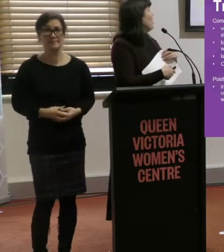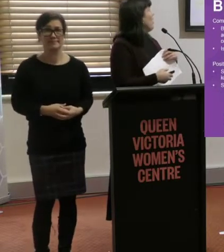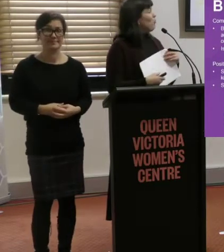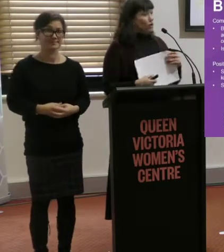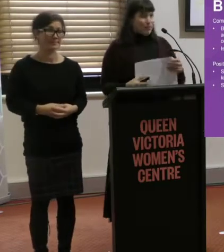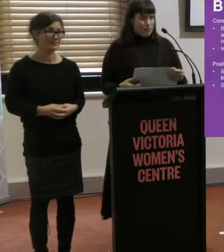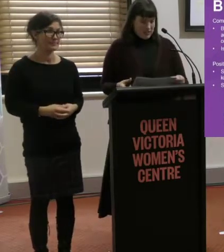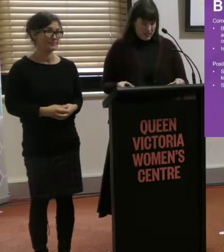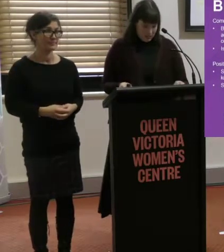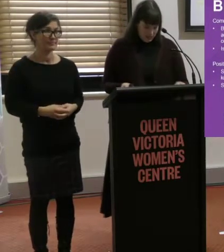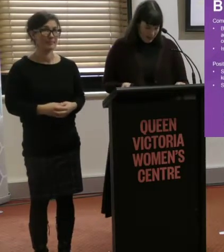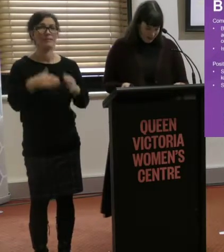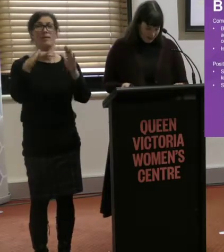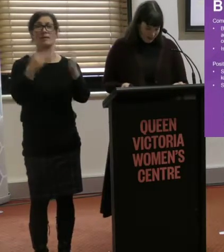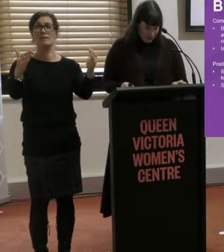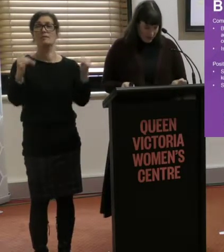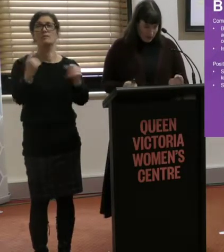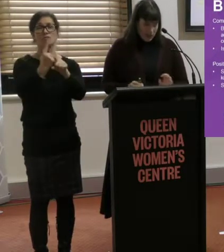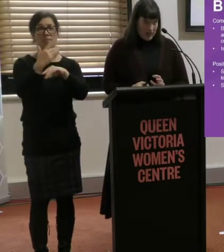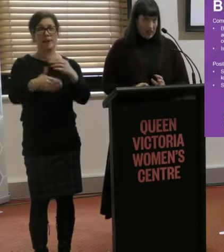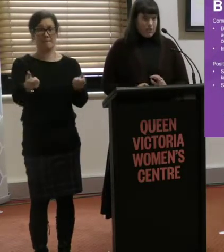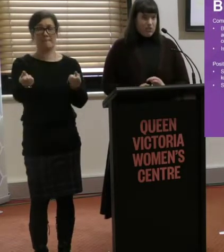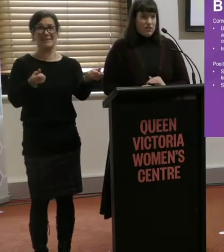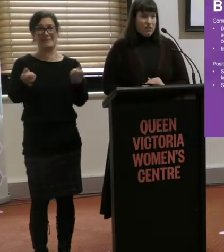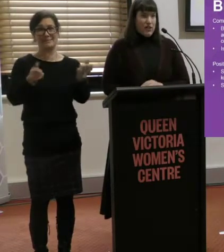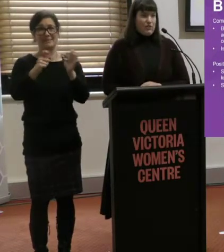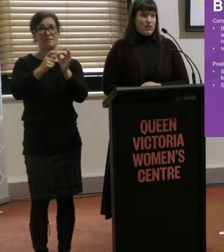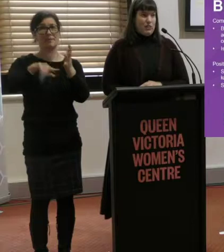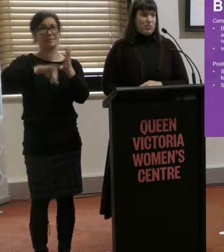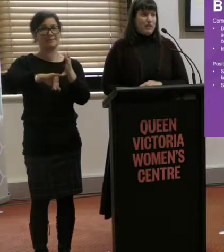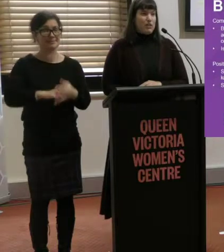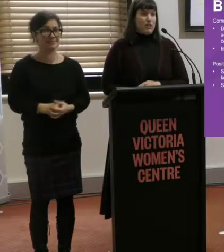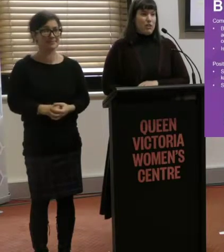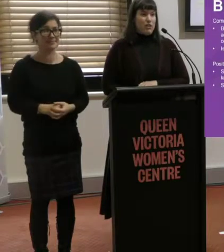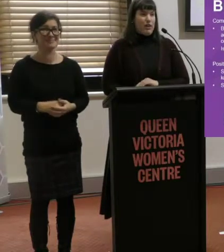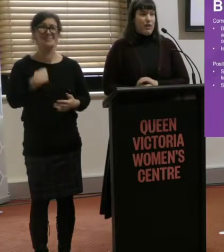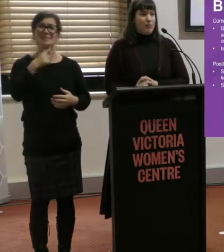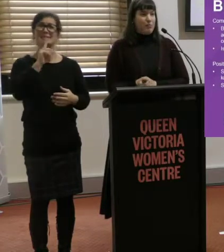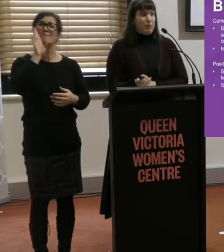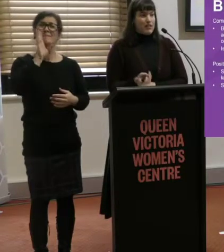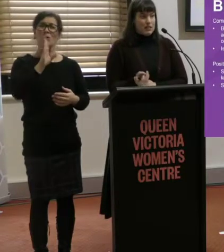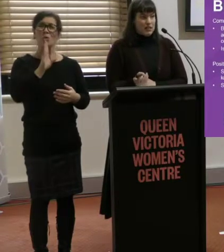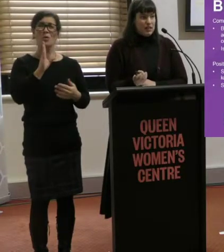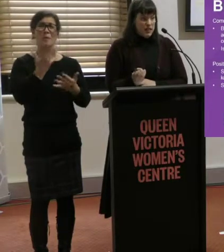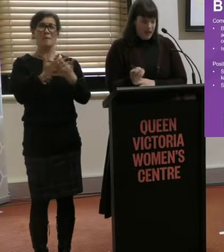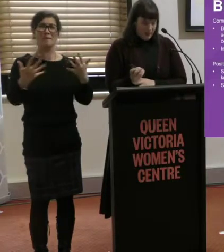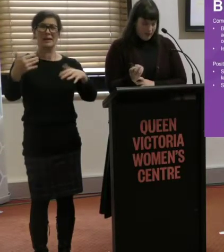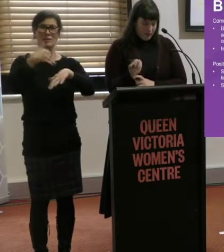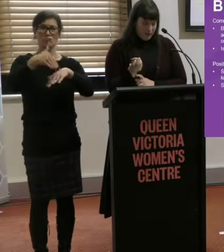So I'll move on to buses. So as I mentioned, safety was a big issue with buses.